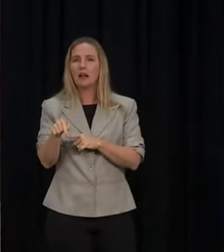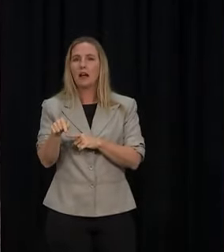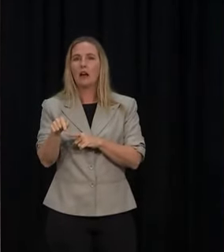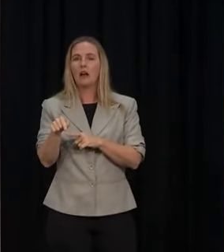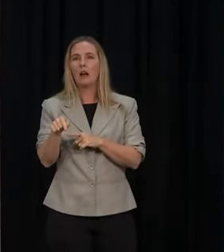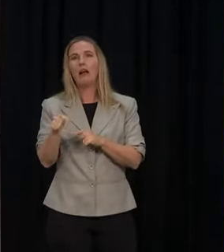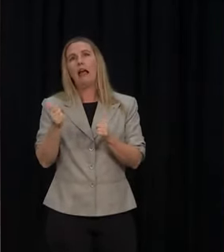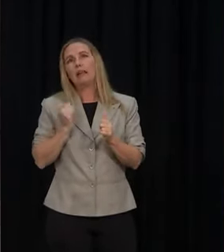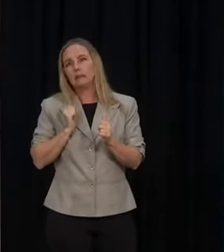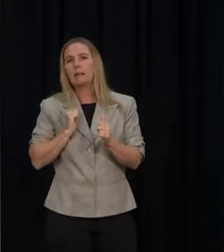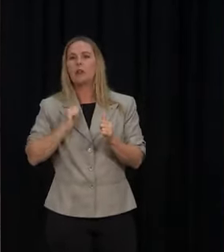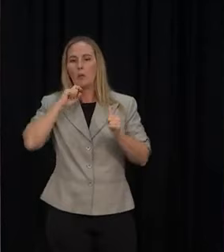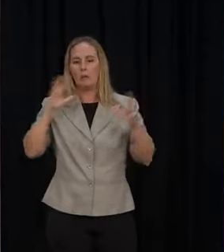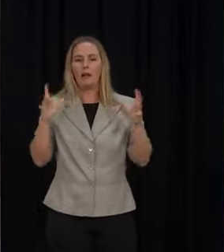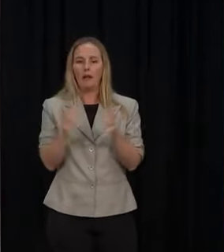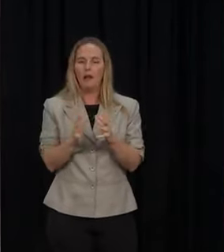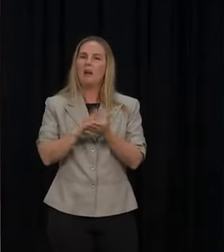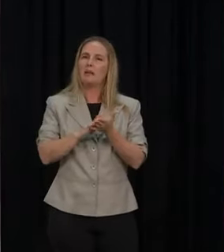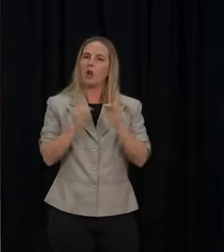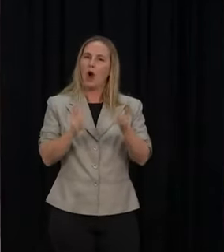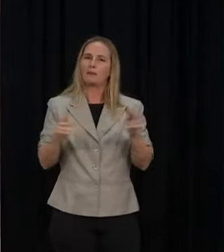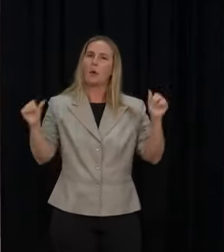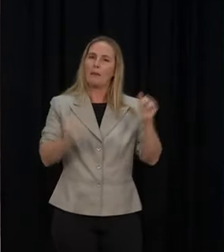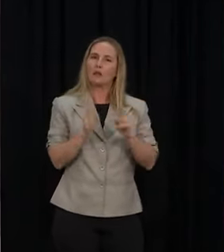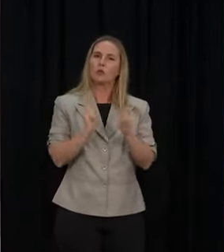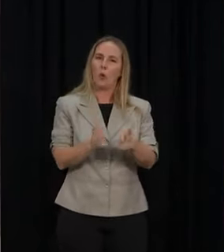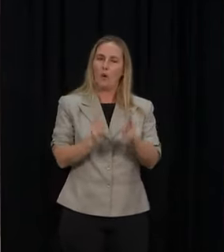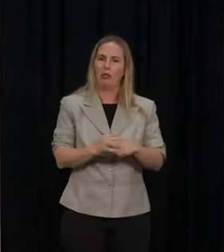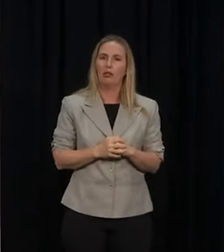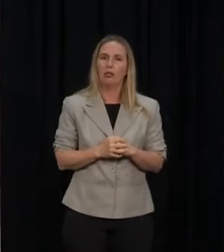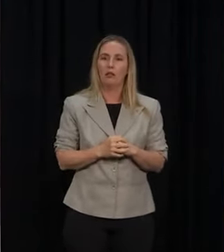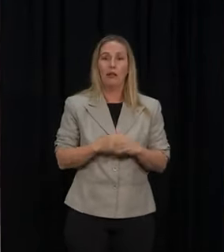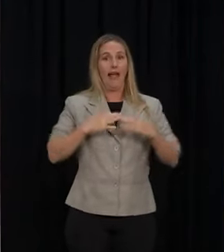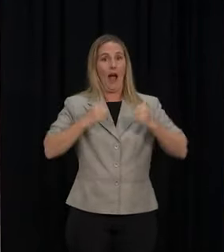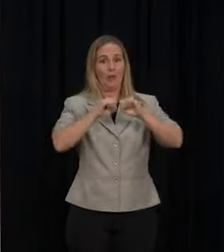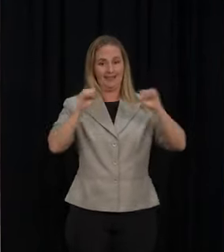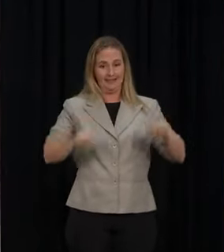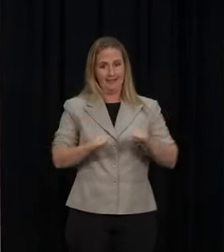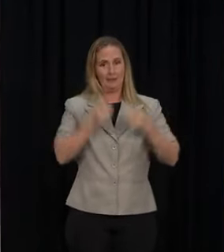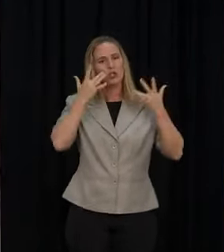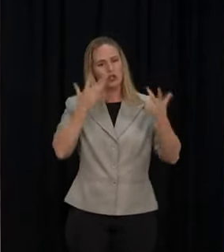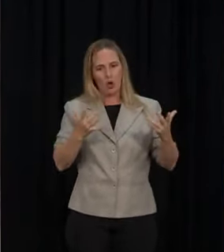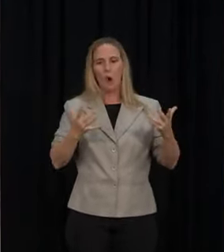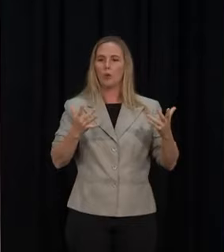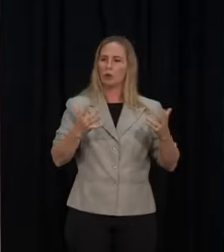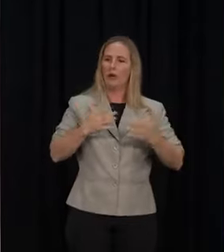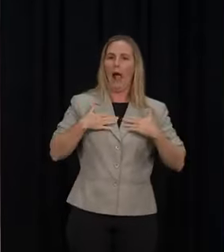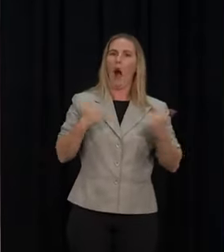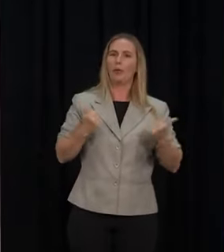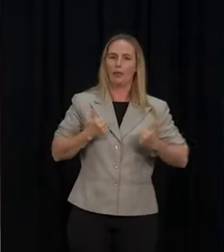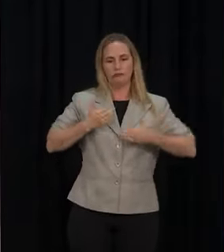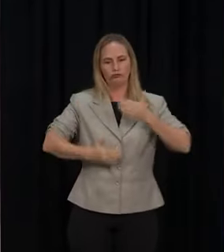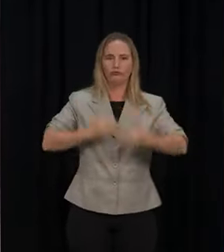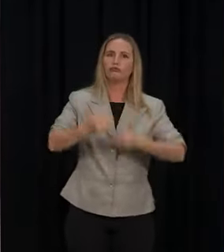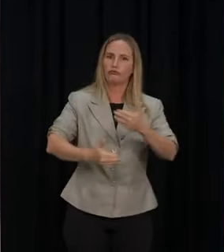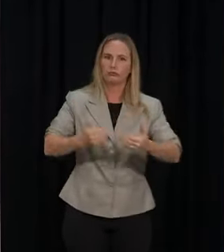normalised, and our health system has demonstrated that it's been able to hold up against that higher caseload. That's when we'll be in a